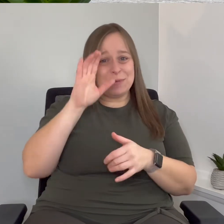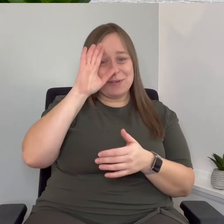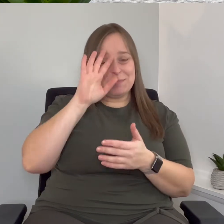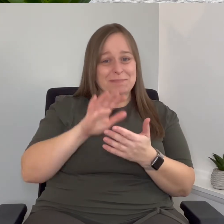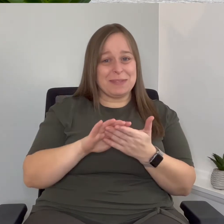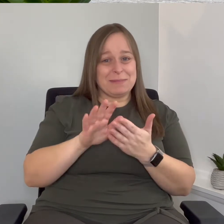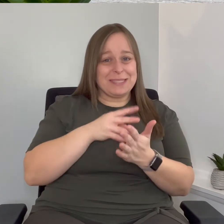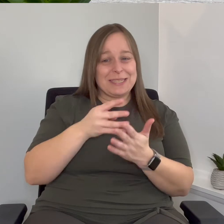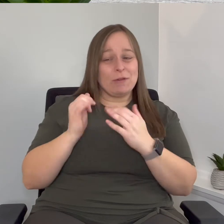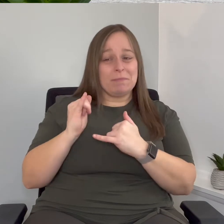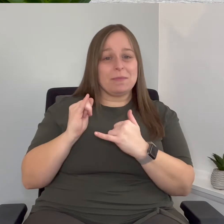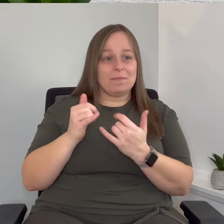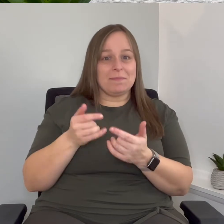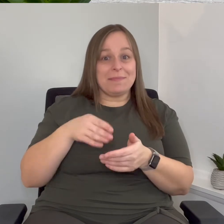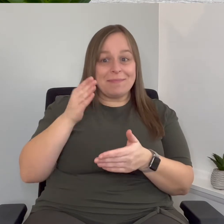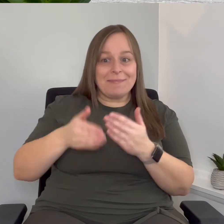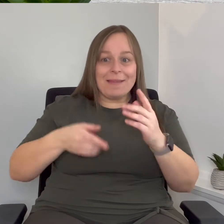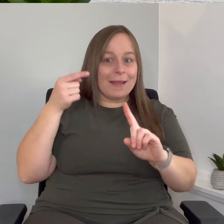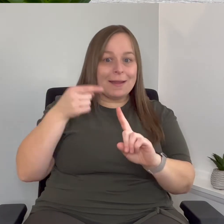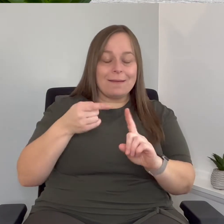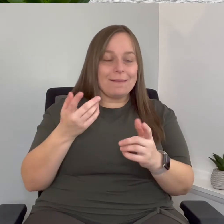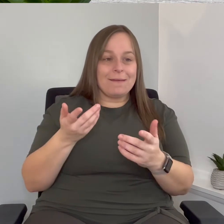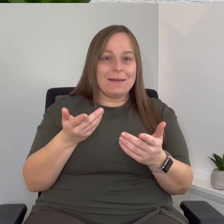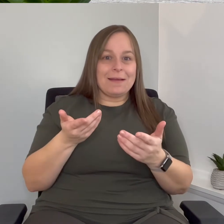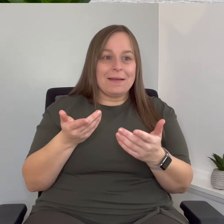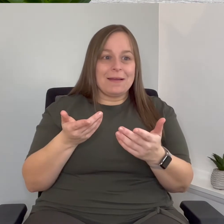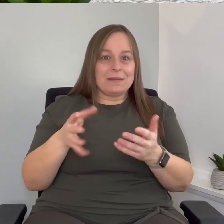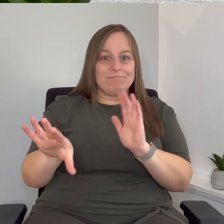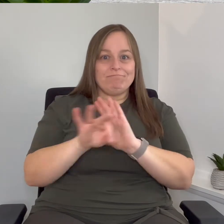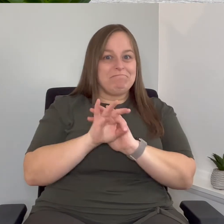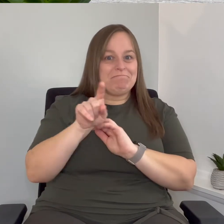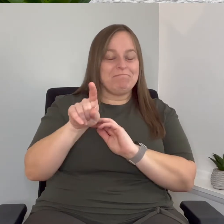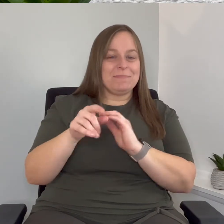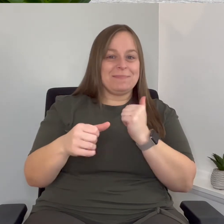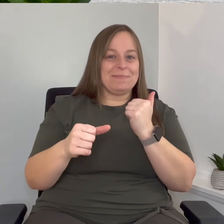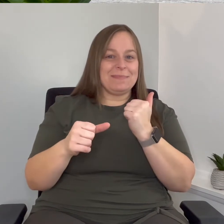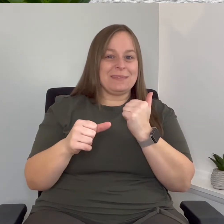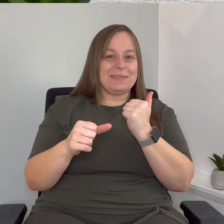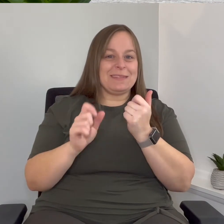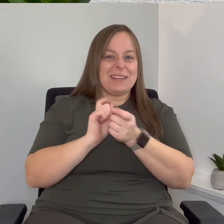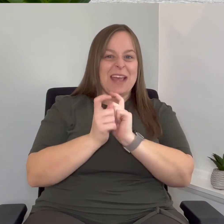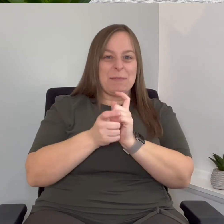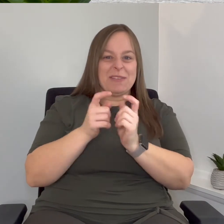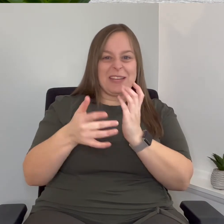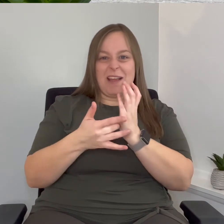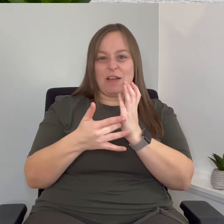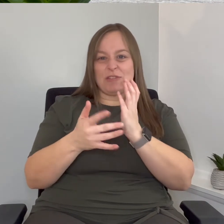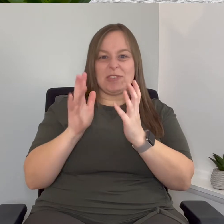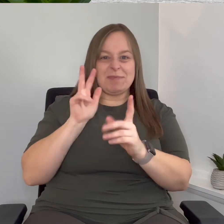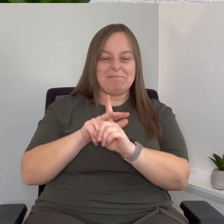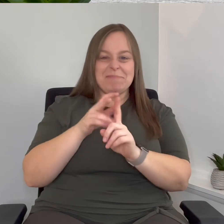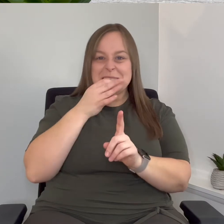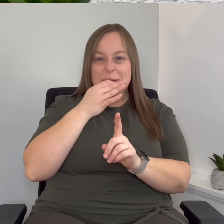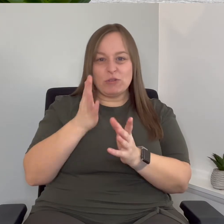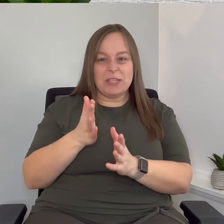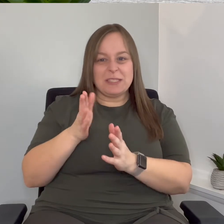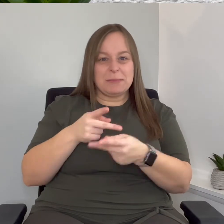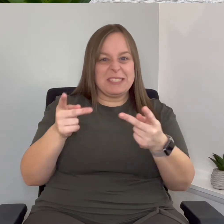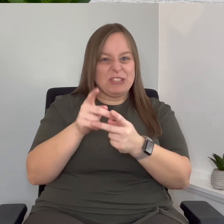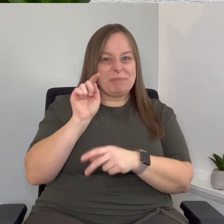and at the end of the day I ended up accepting the adaptive technology specialist position um it